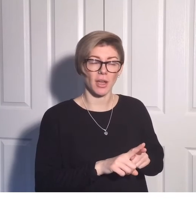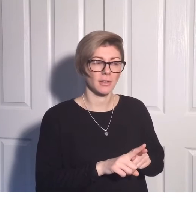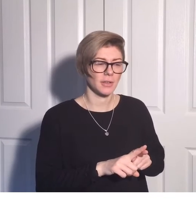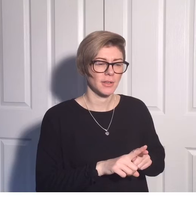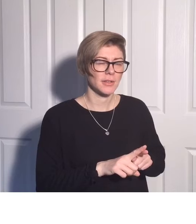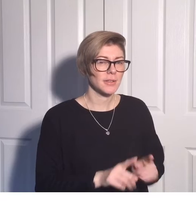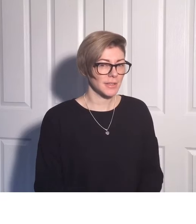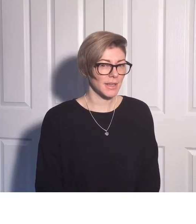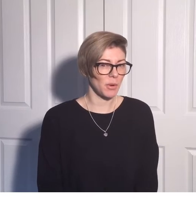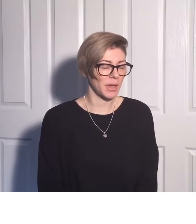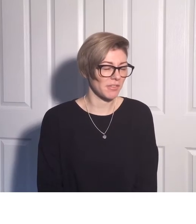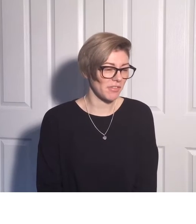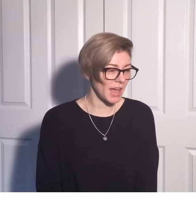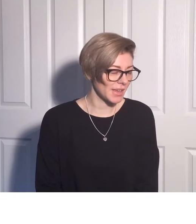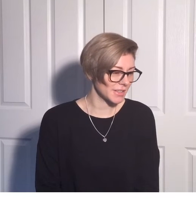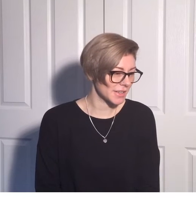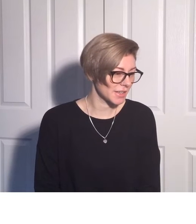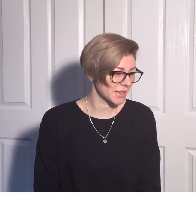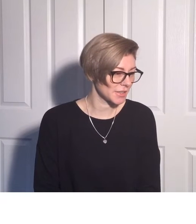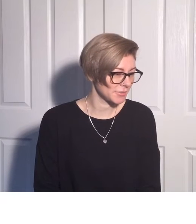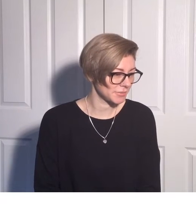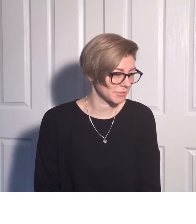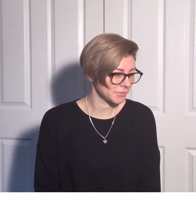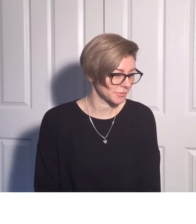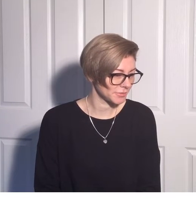picture and see what we can find.